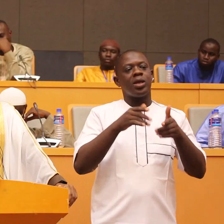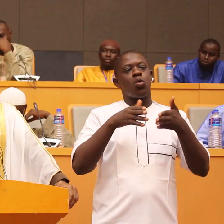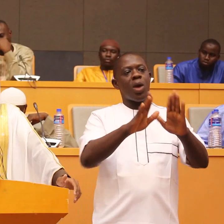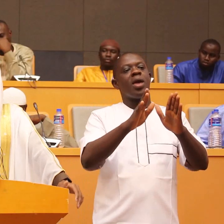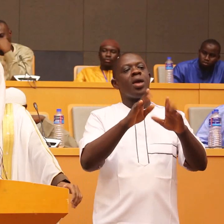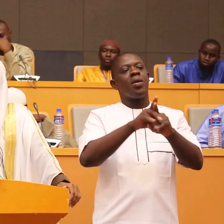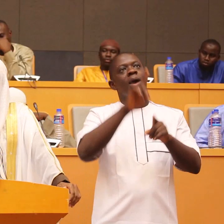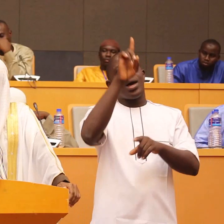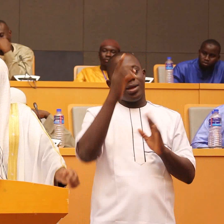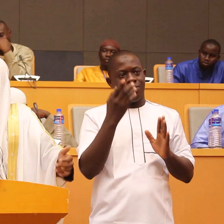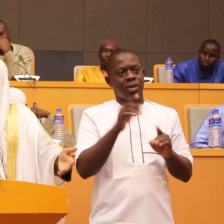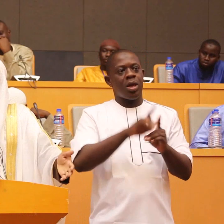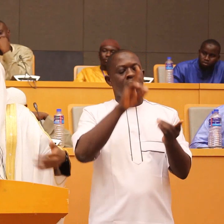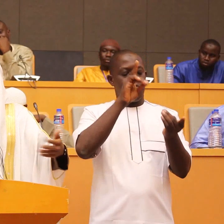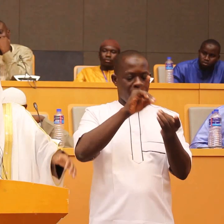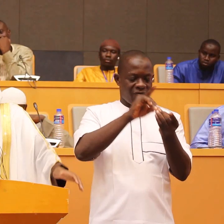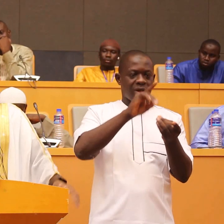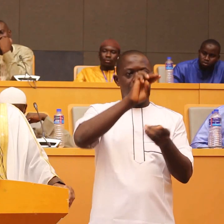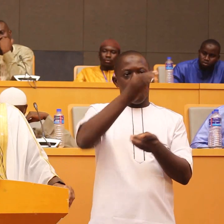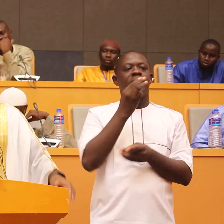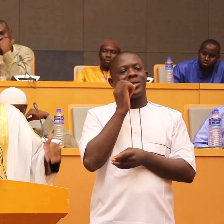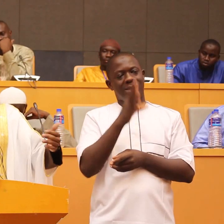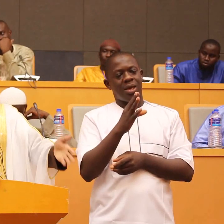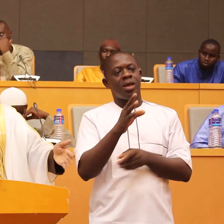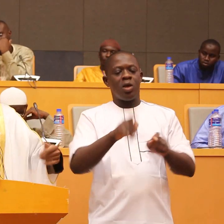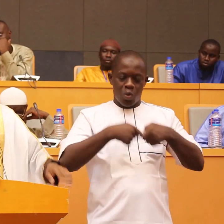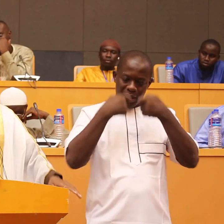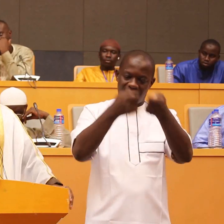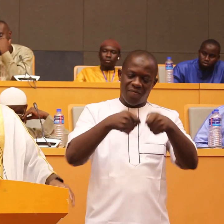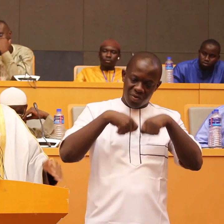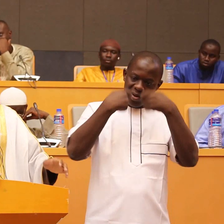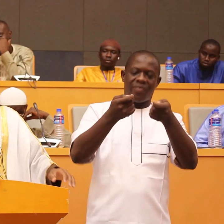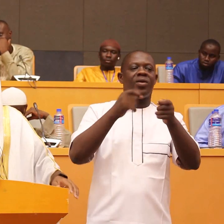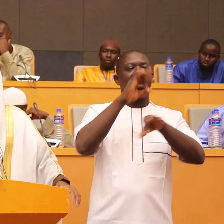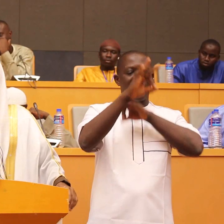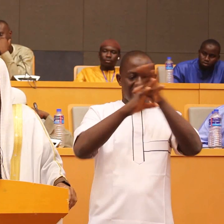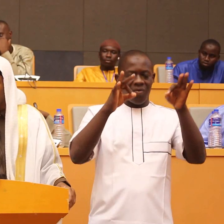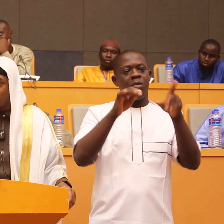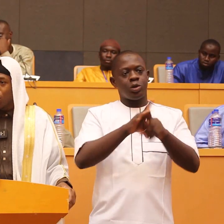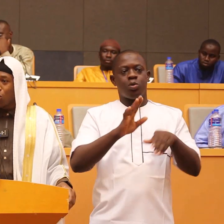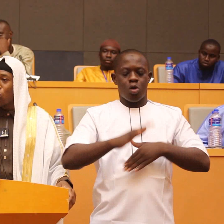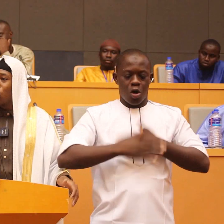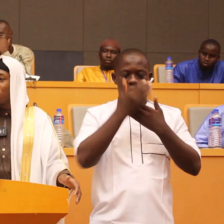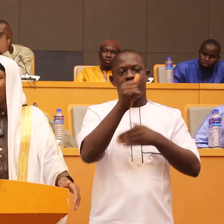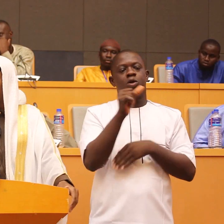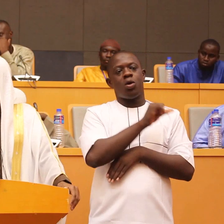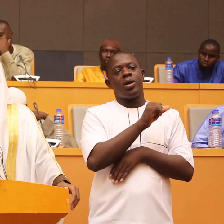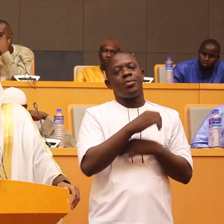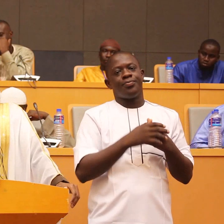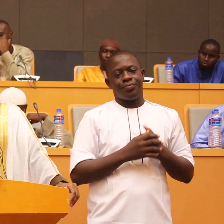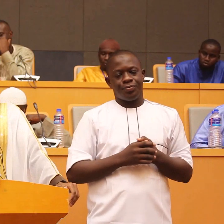this is why the prophecies tahadu tahadu give gifts and if you do that you are going to love one another could you